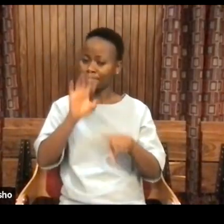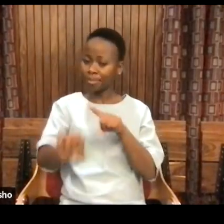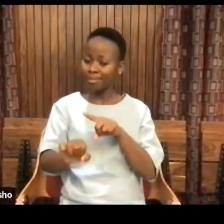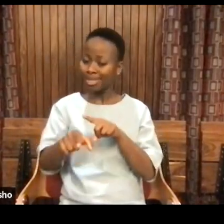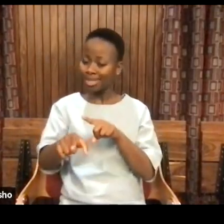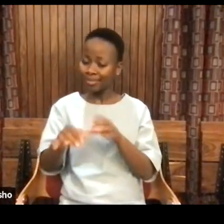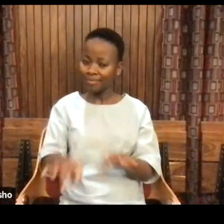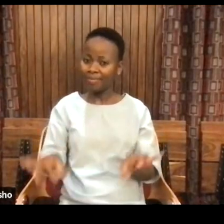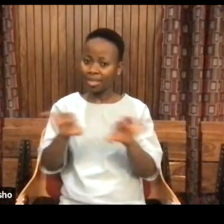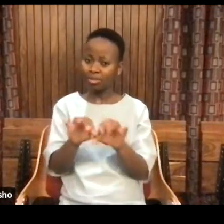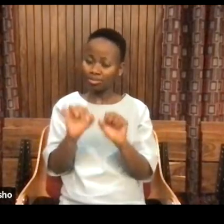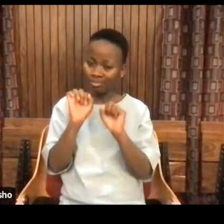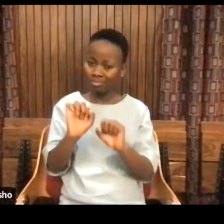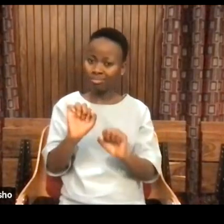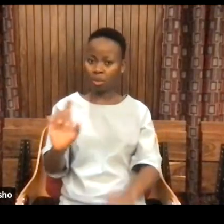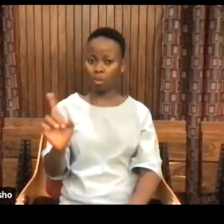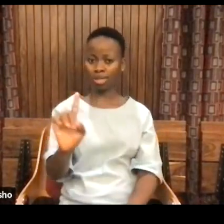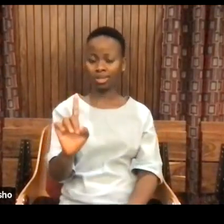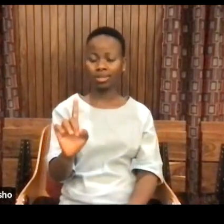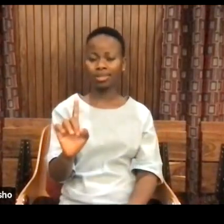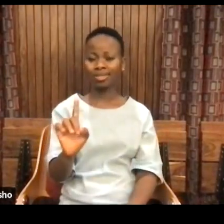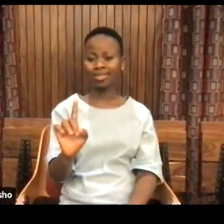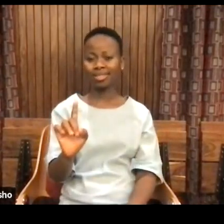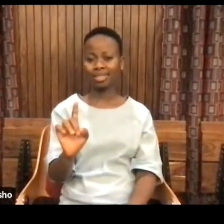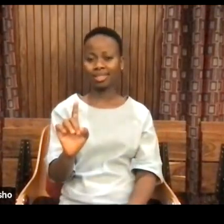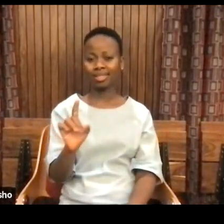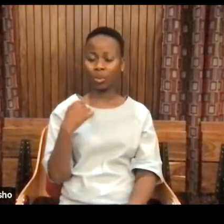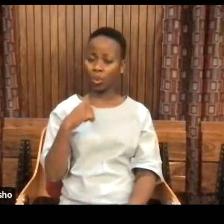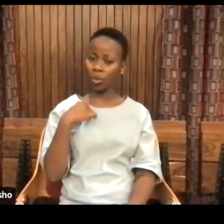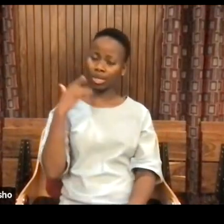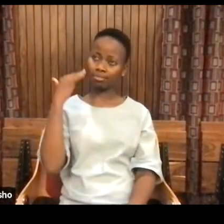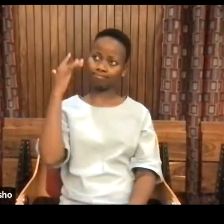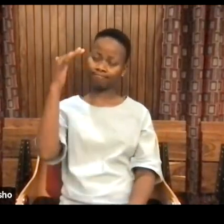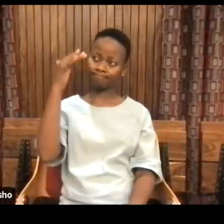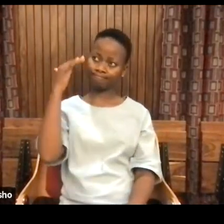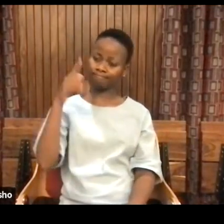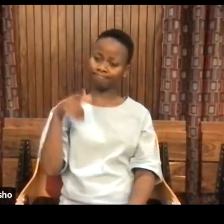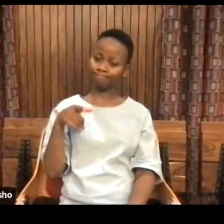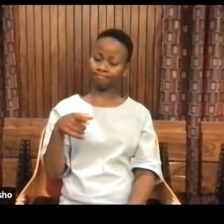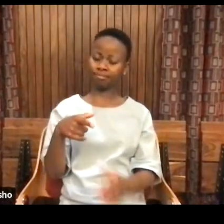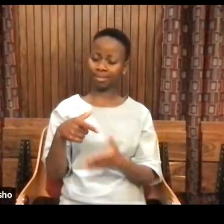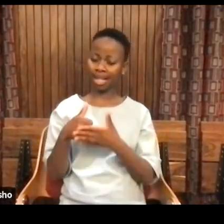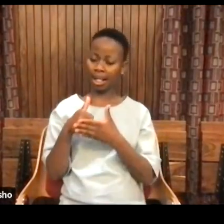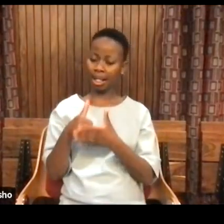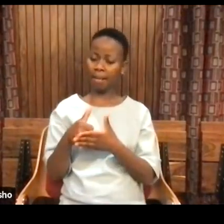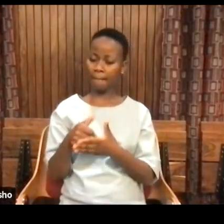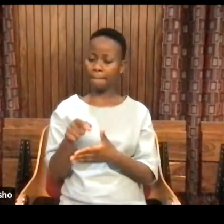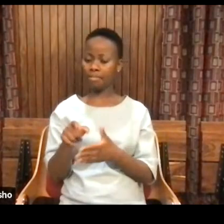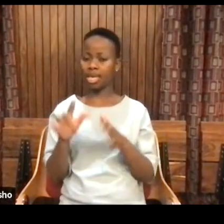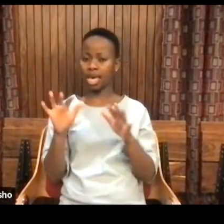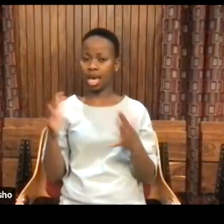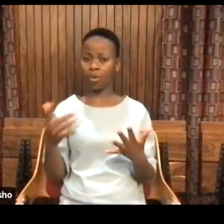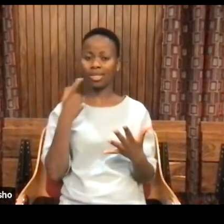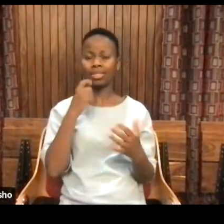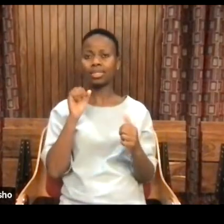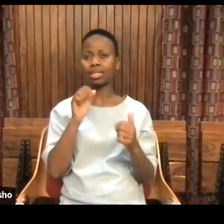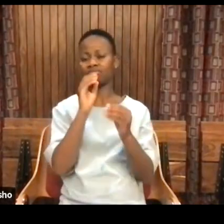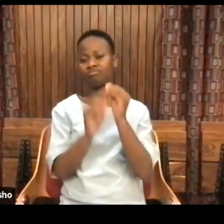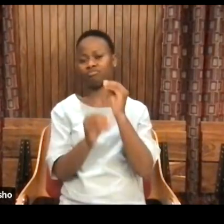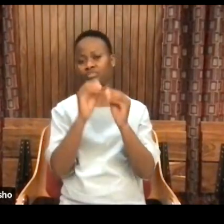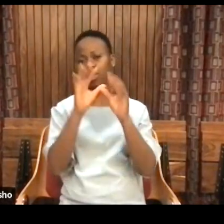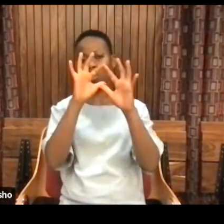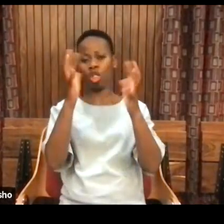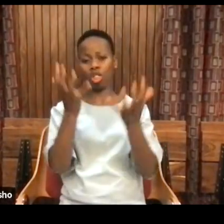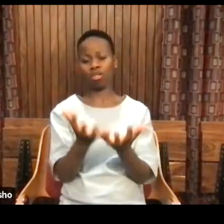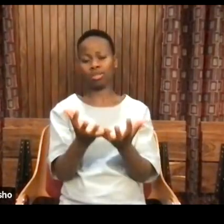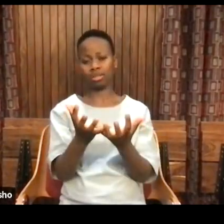is the value and what it is that we think would help to build the kind of world that we really